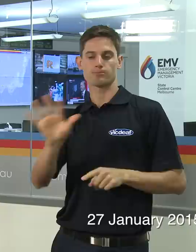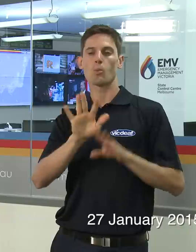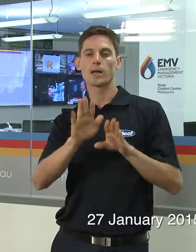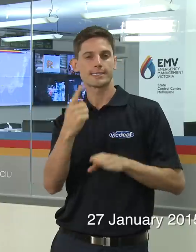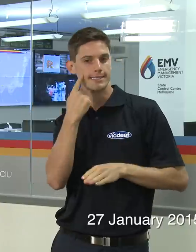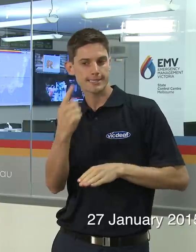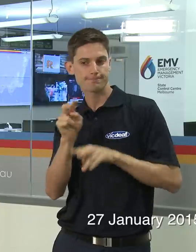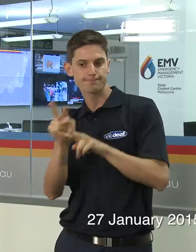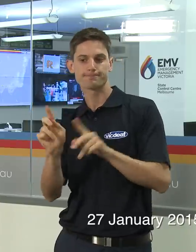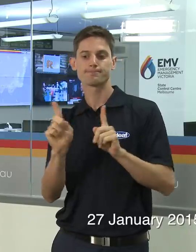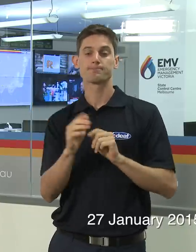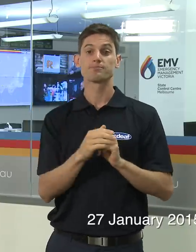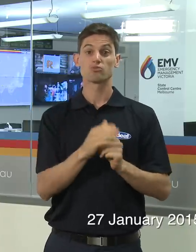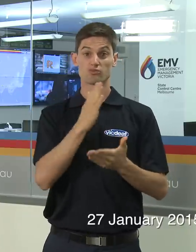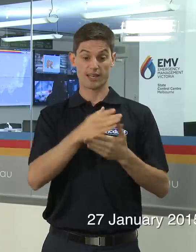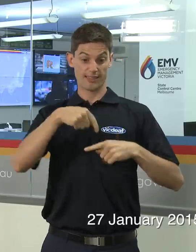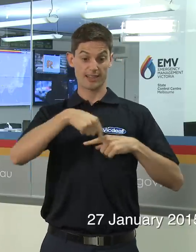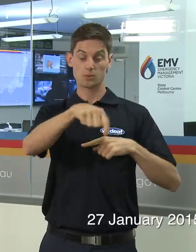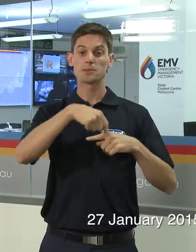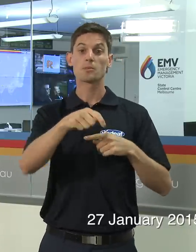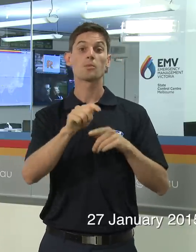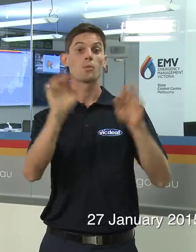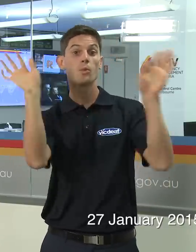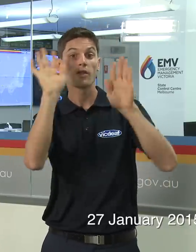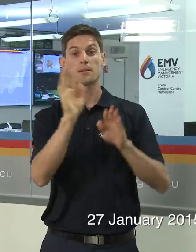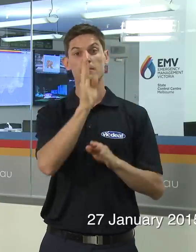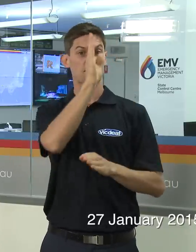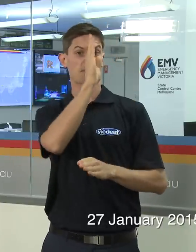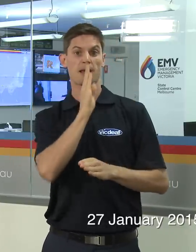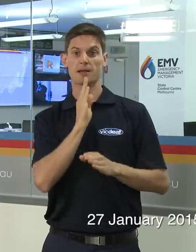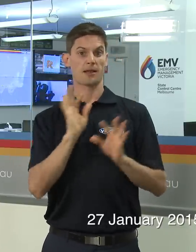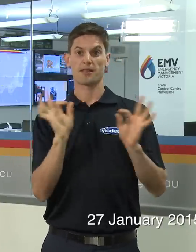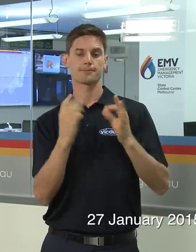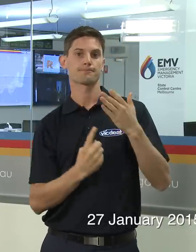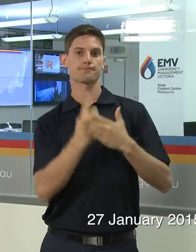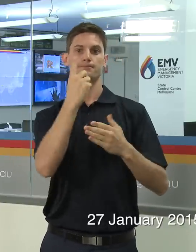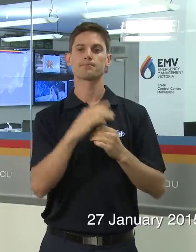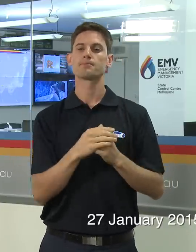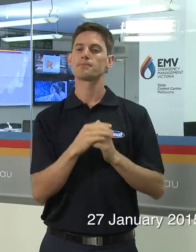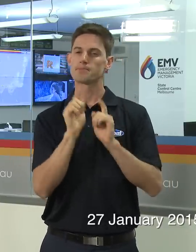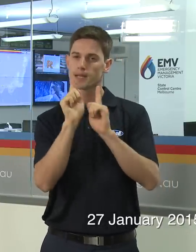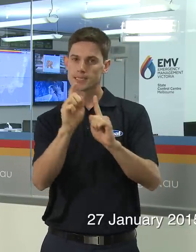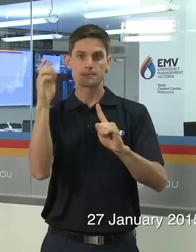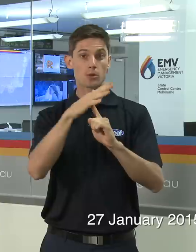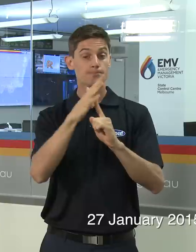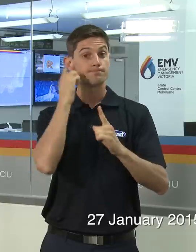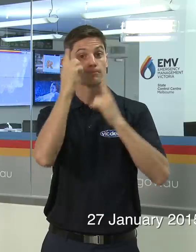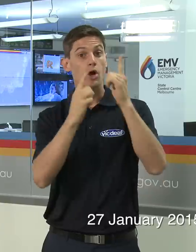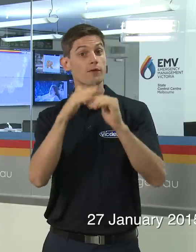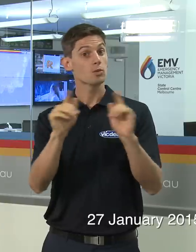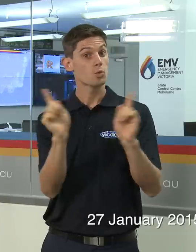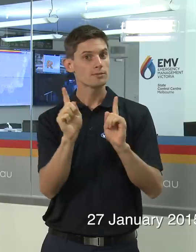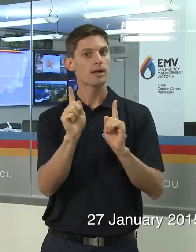It's mild conditions all week so we don't expect to see anything of significance. However it's really important this week to focus on returning to school and for